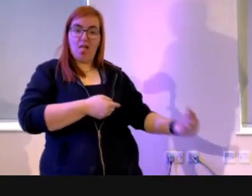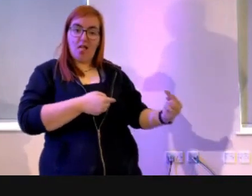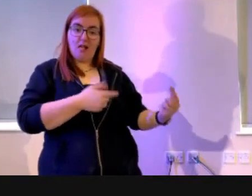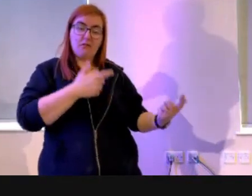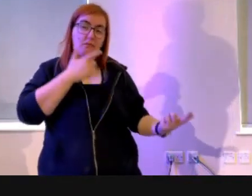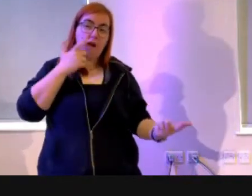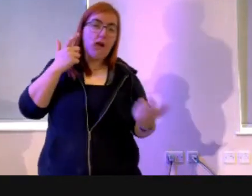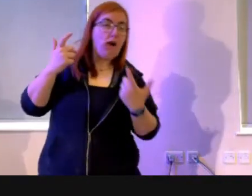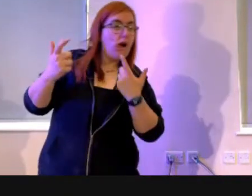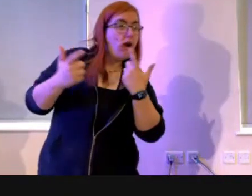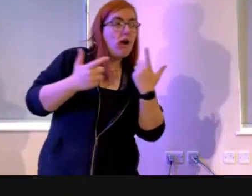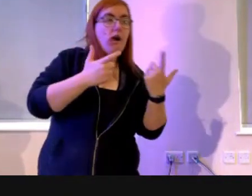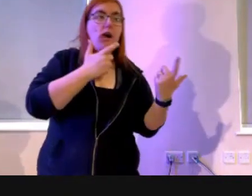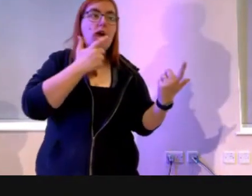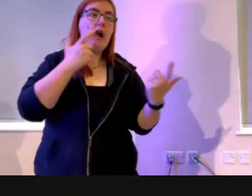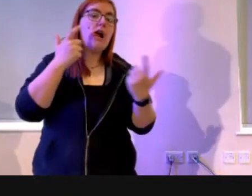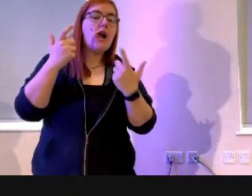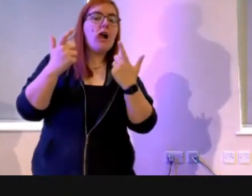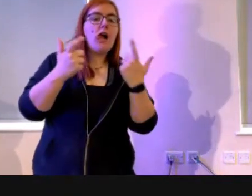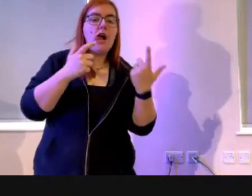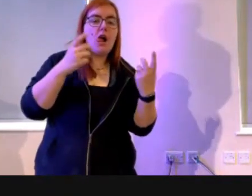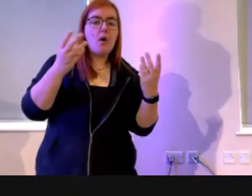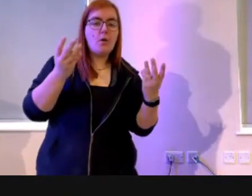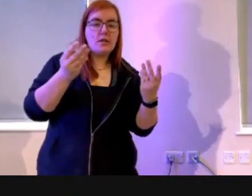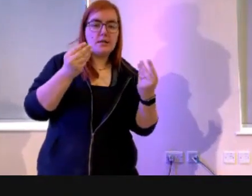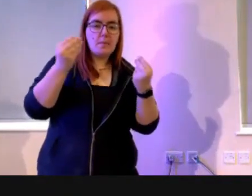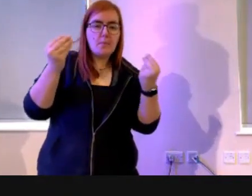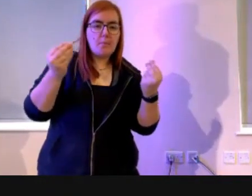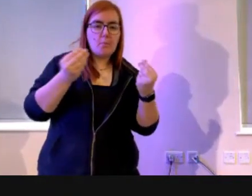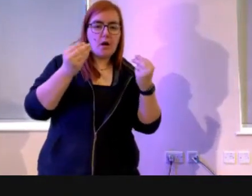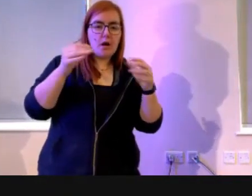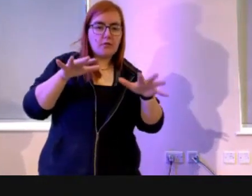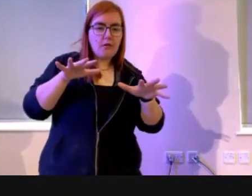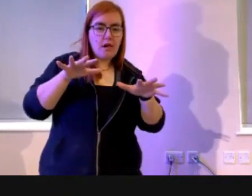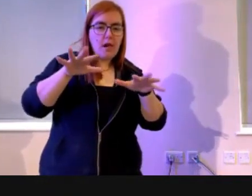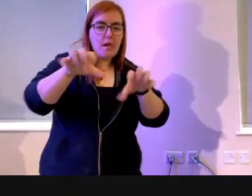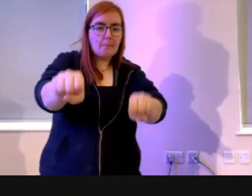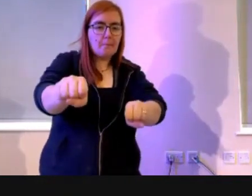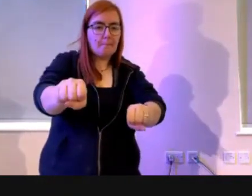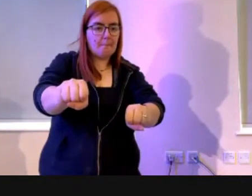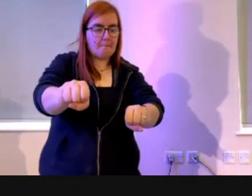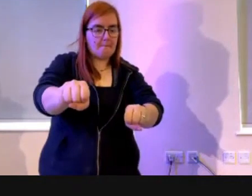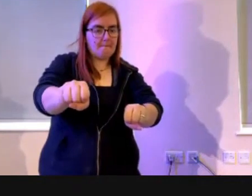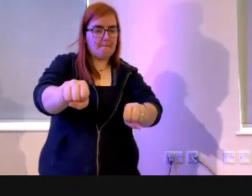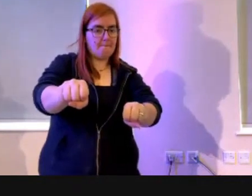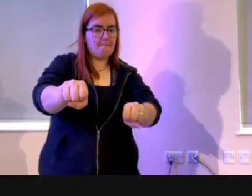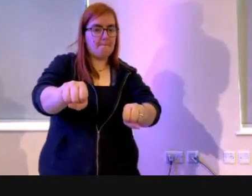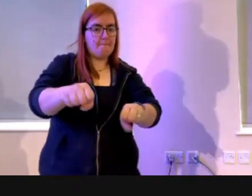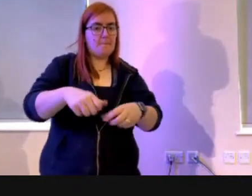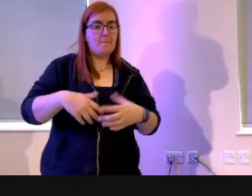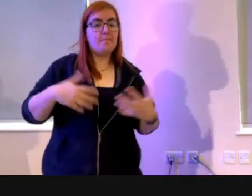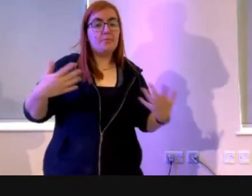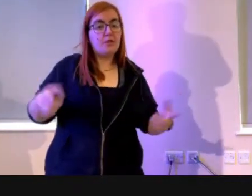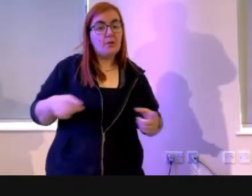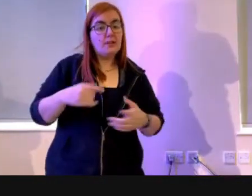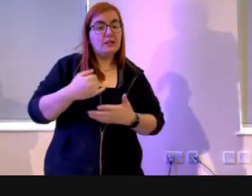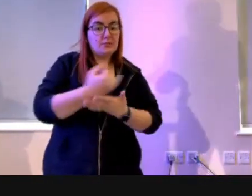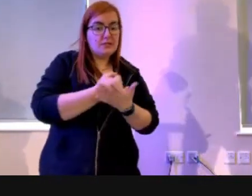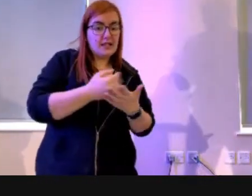roaring lion looking for someone to devour. So rather than sin being a serpent, now it's